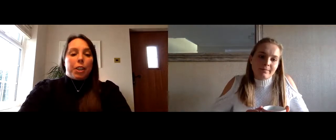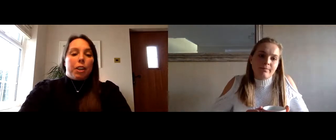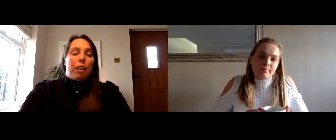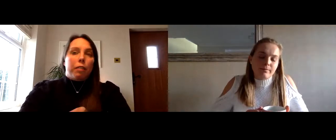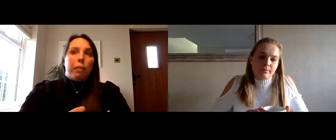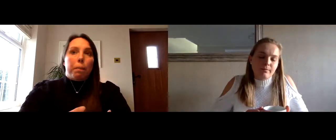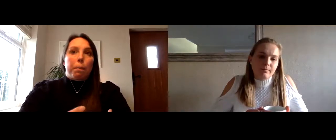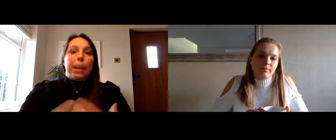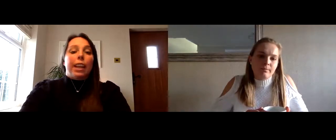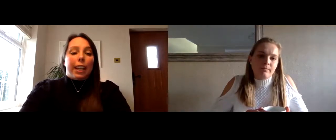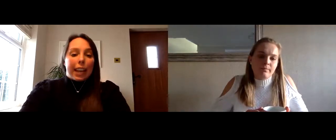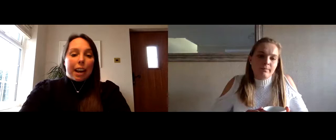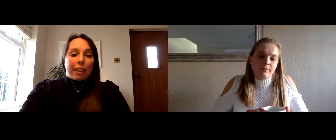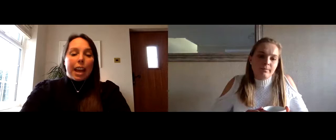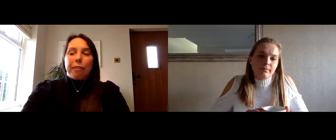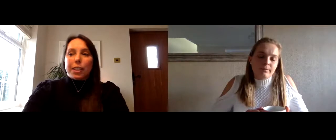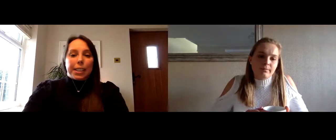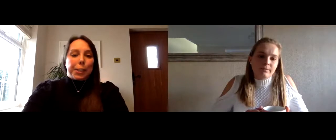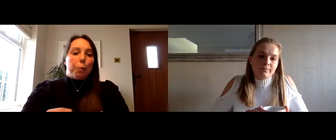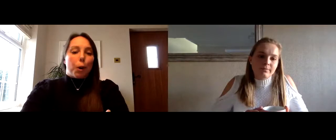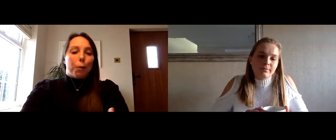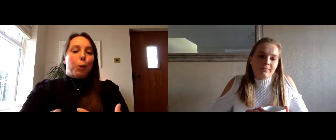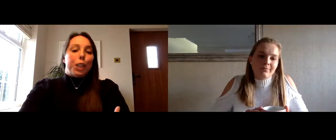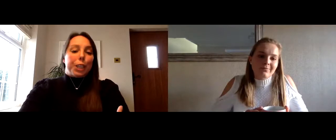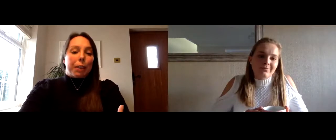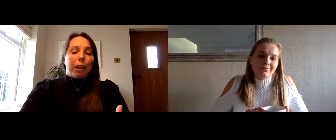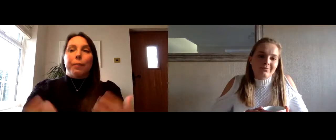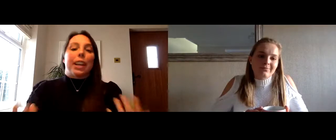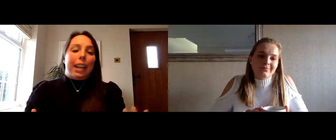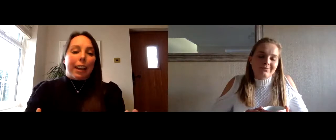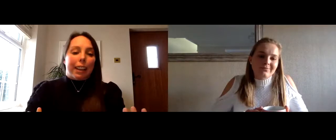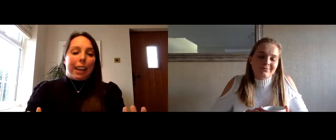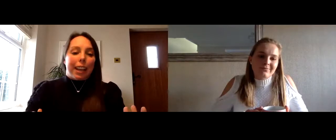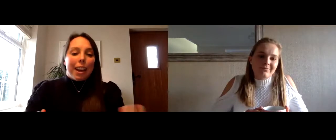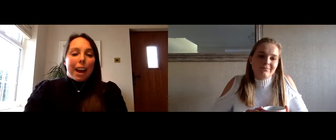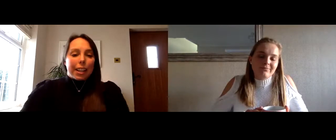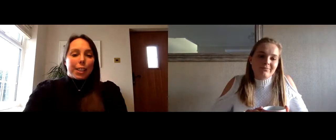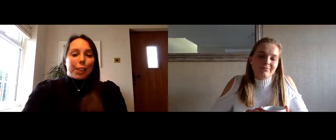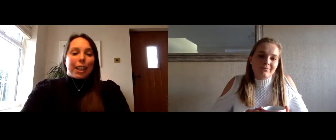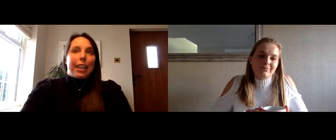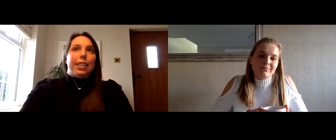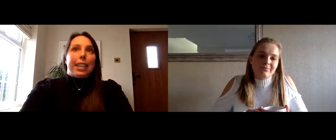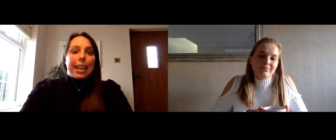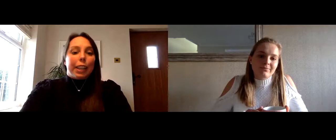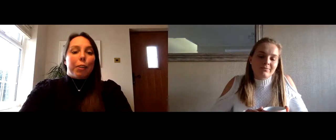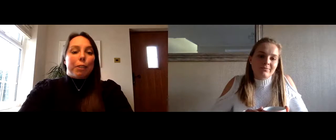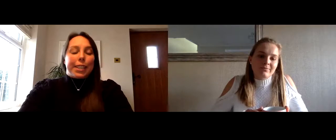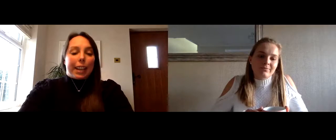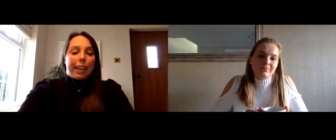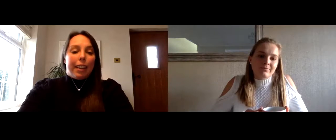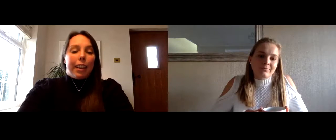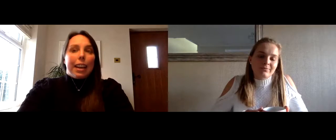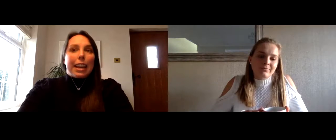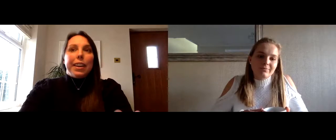transition of being an elite athlete everyone says to you what what do you do i'm an elite athlete and then suddenly the day you